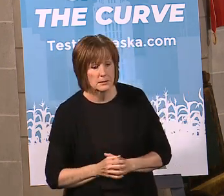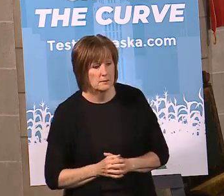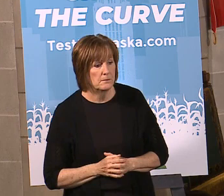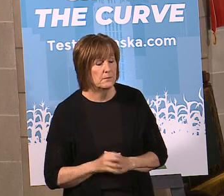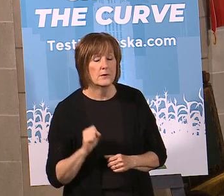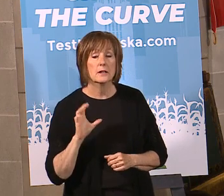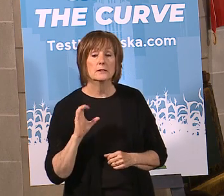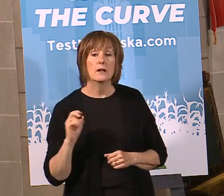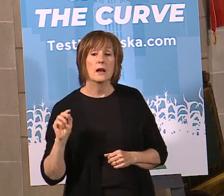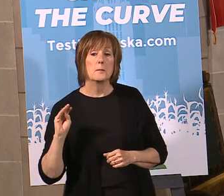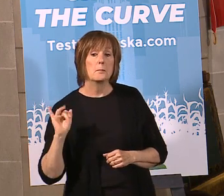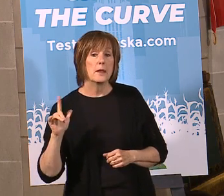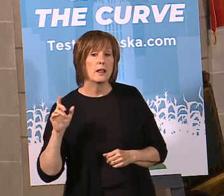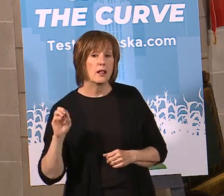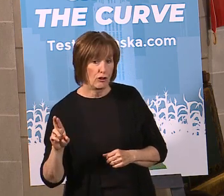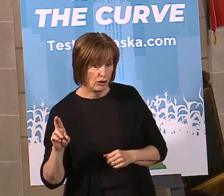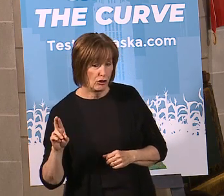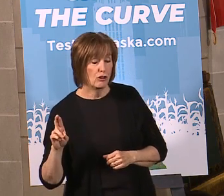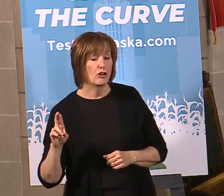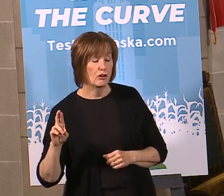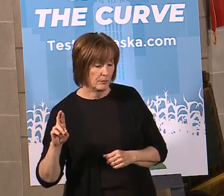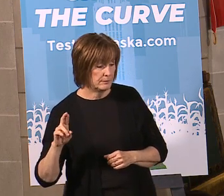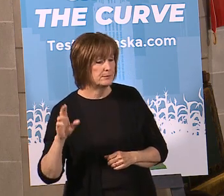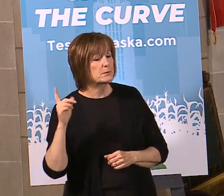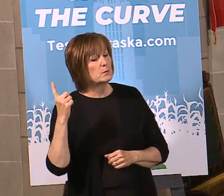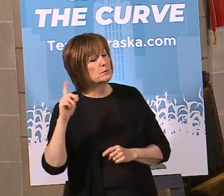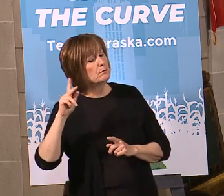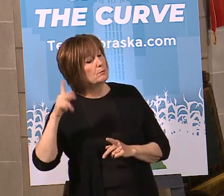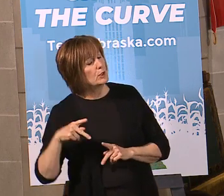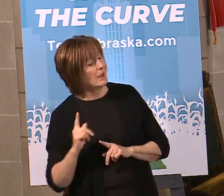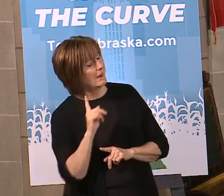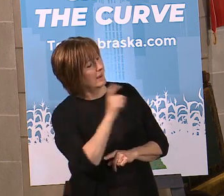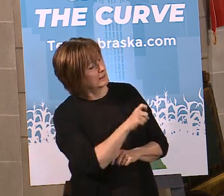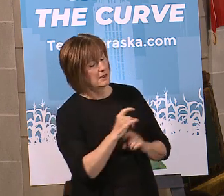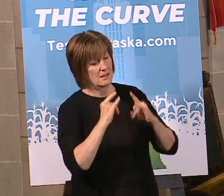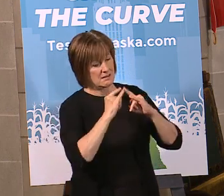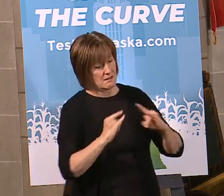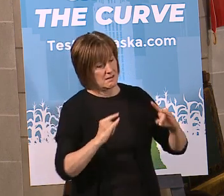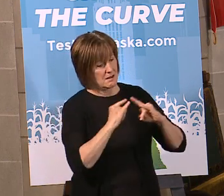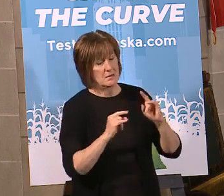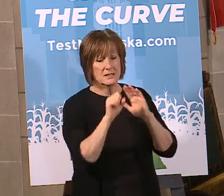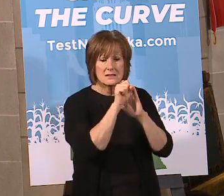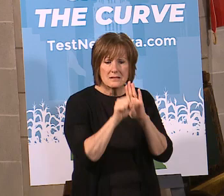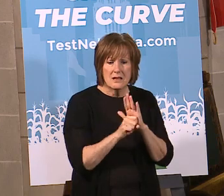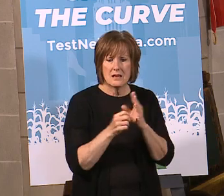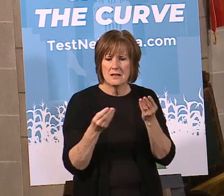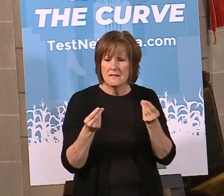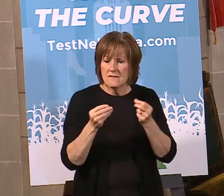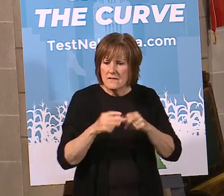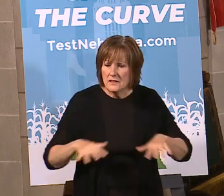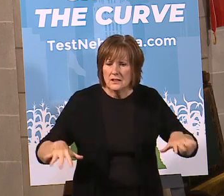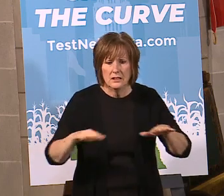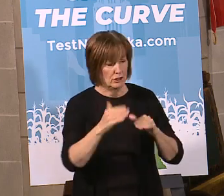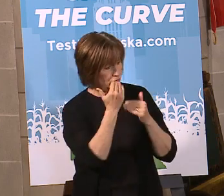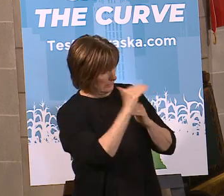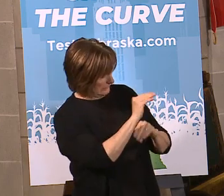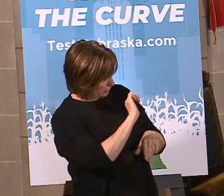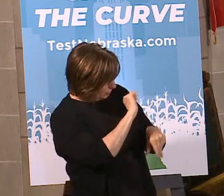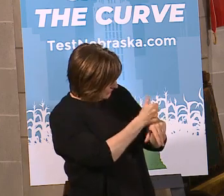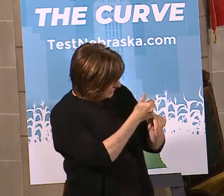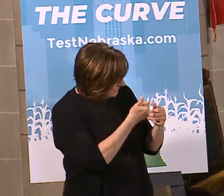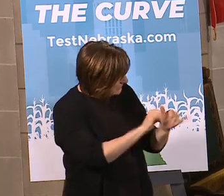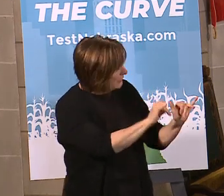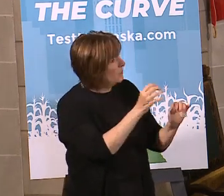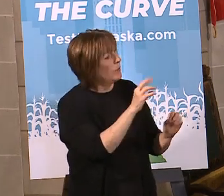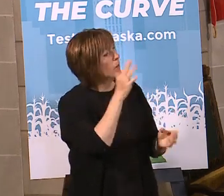Scott Miller, KNEB. We had a listener ask about camping at state facilities. There's a overnight camping still in place, or will that